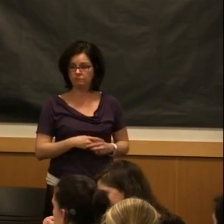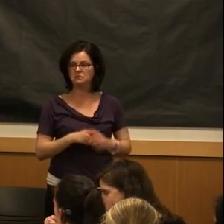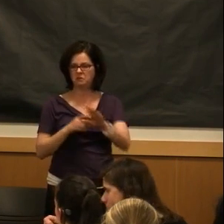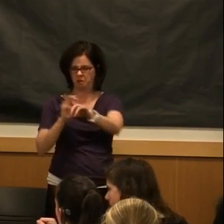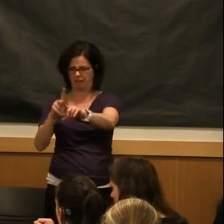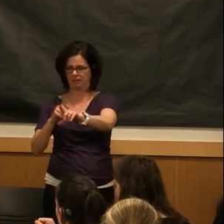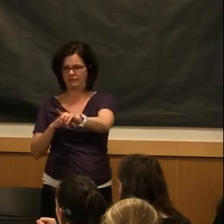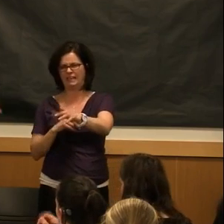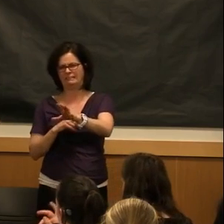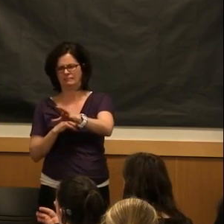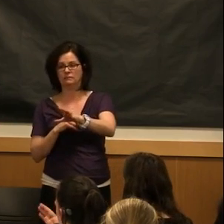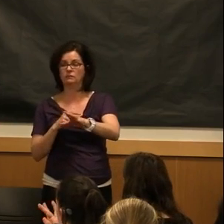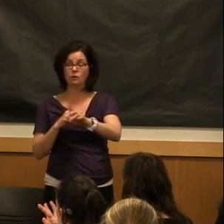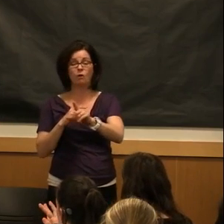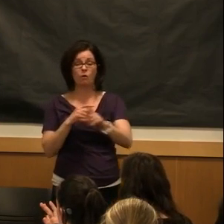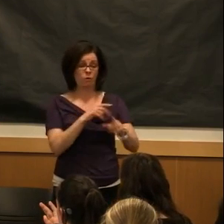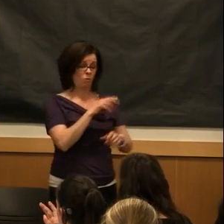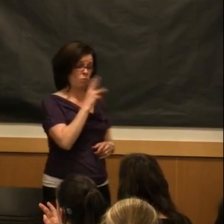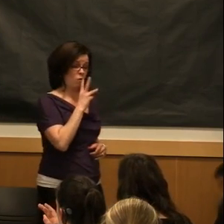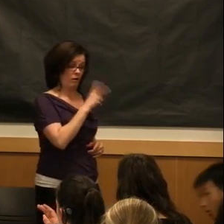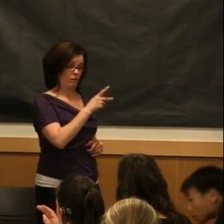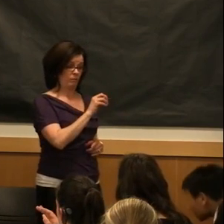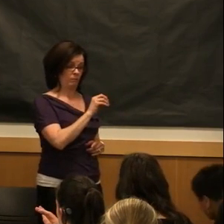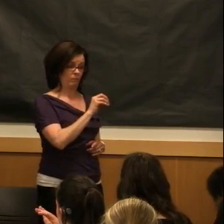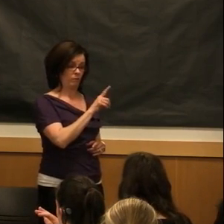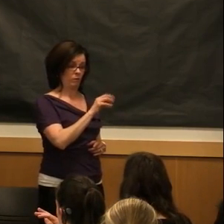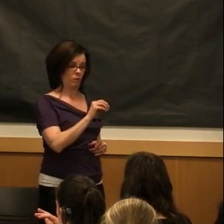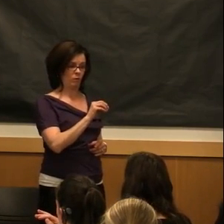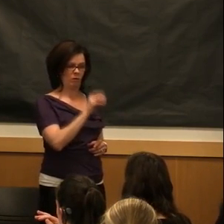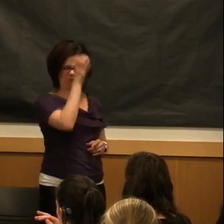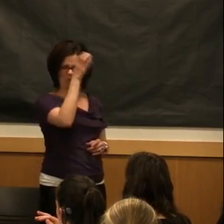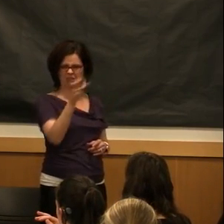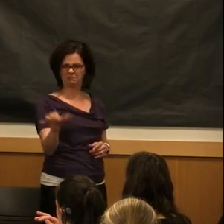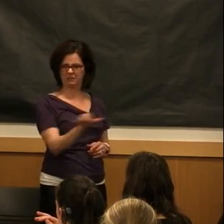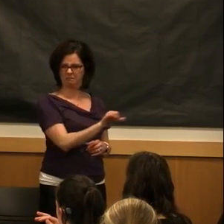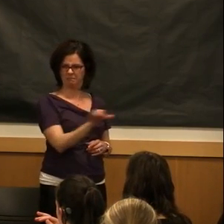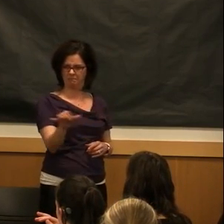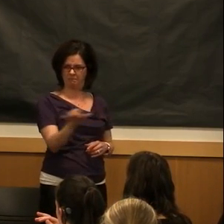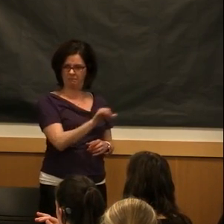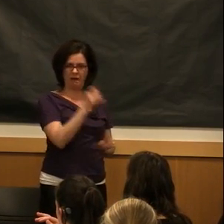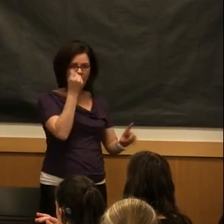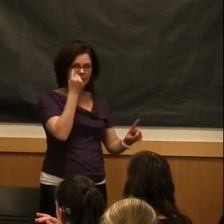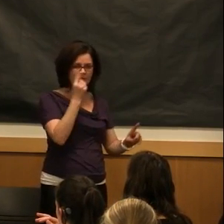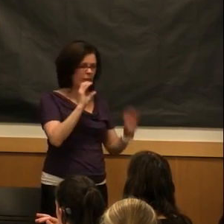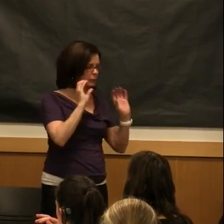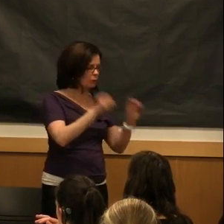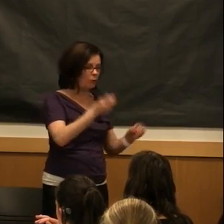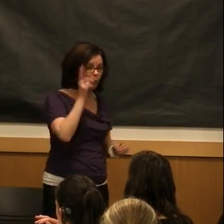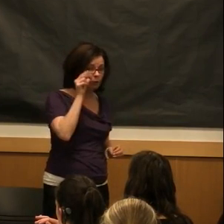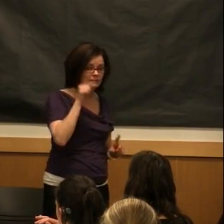So, it's the same concept, but in a swimming pool and no horses.